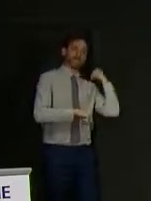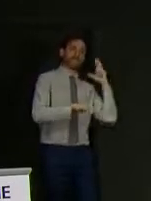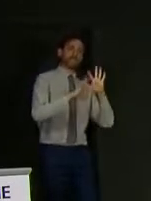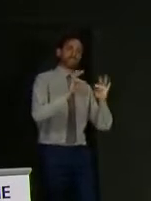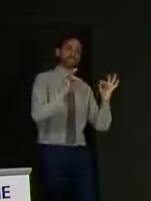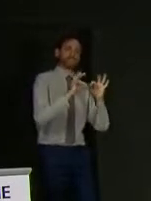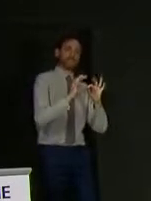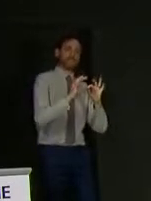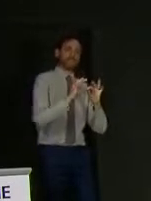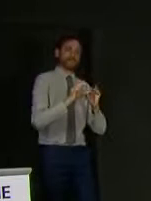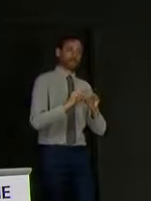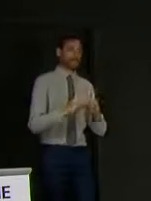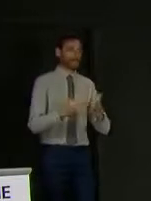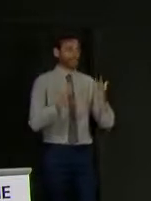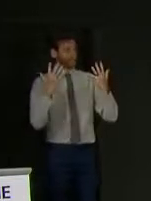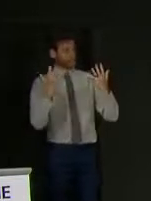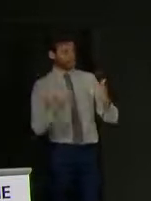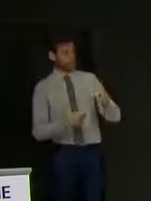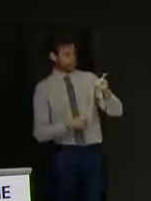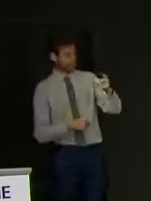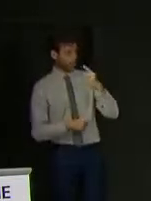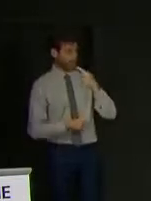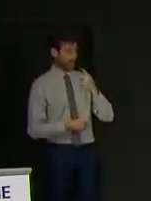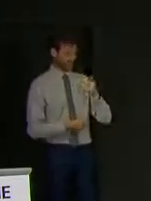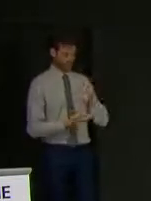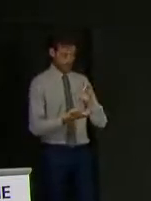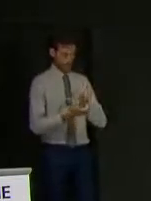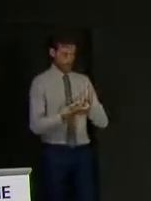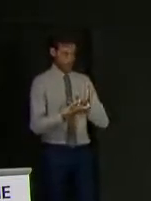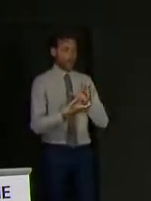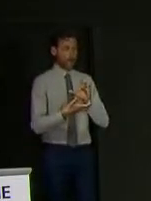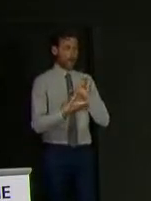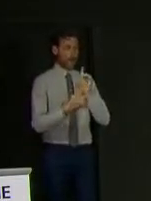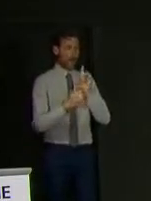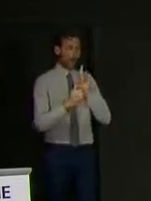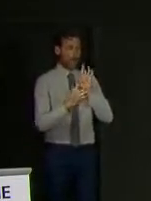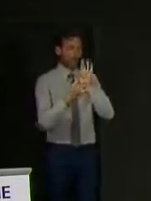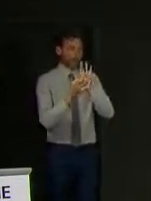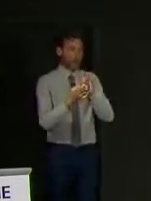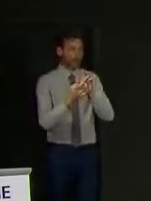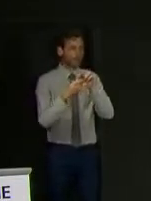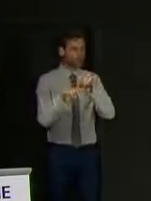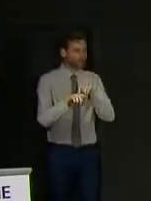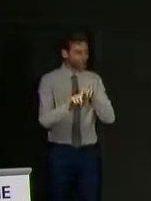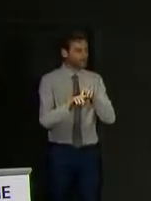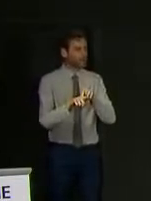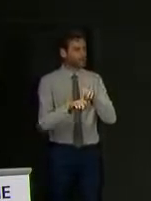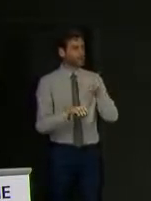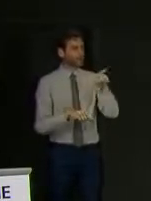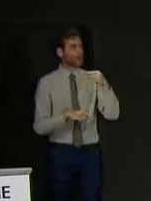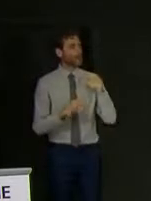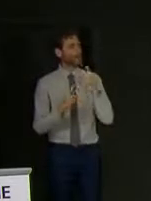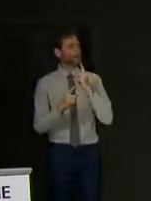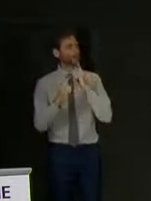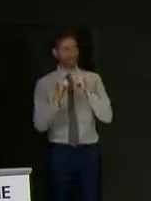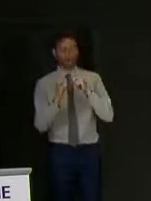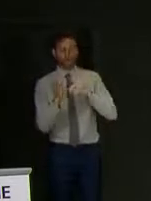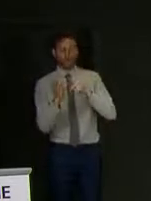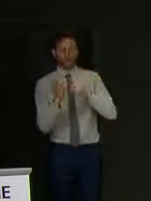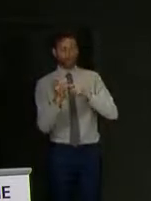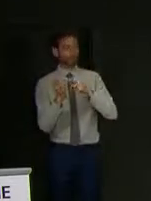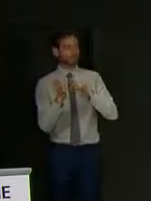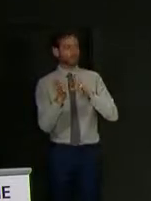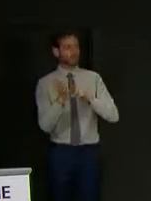being asked to trust in the contact tracing system, I have a related question. We carried an interview yesterday with Gillian Russell. She's the kilt fitter